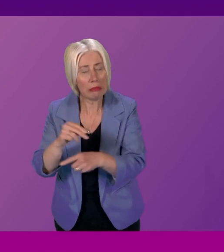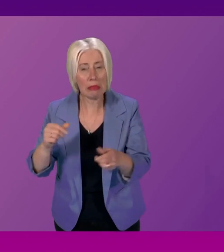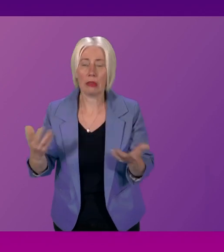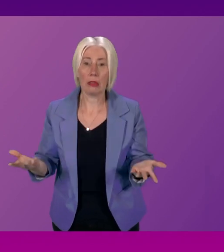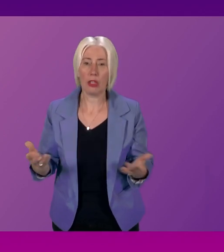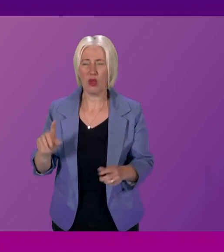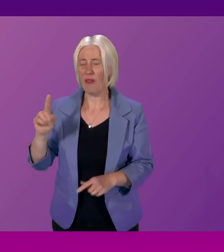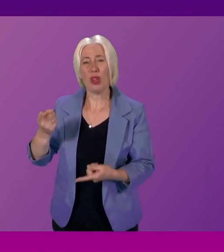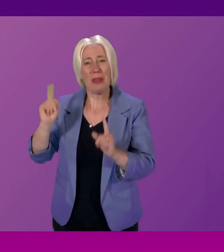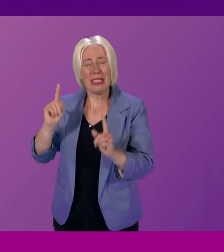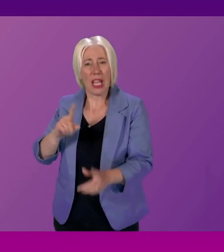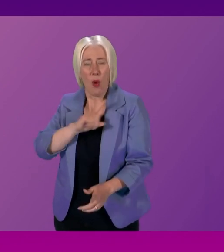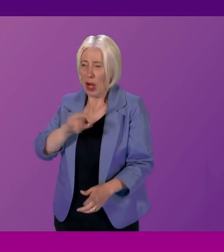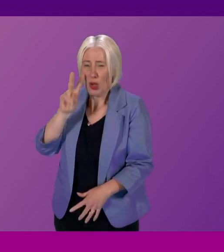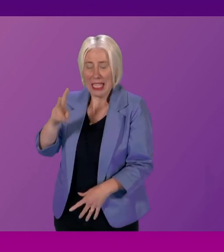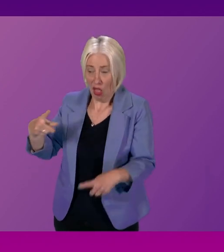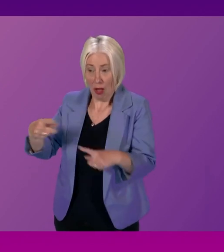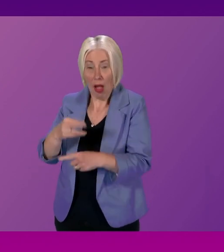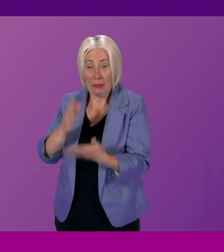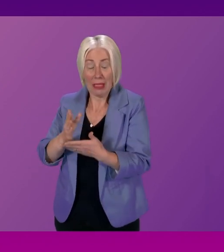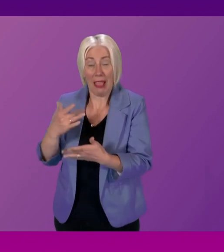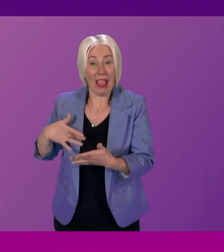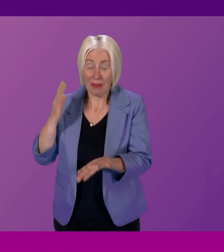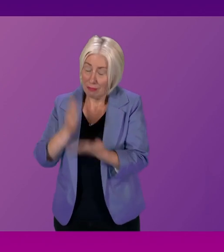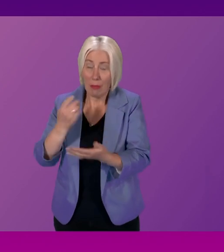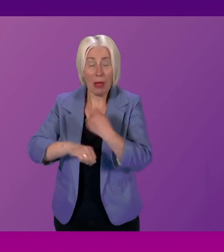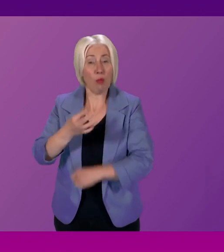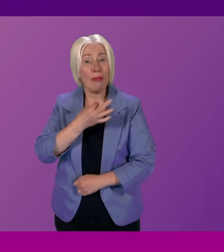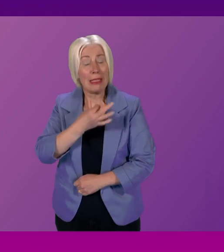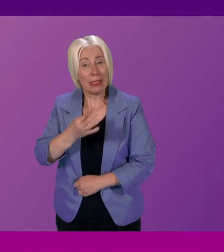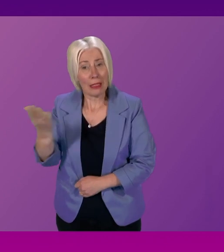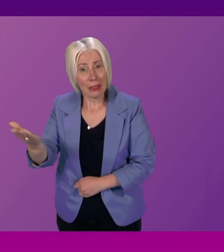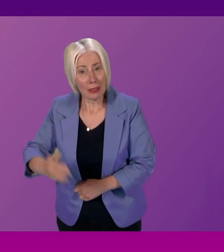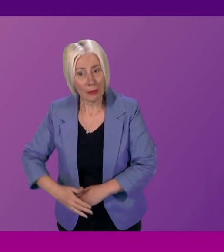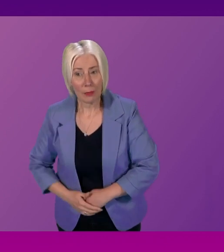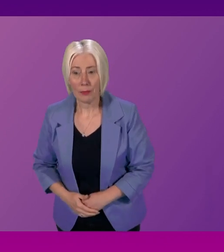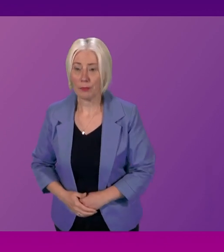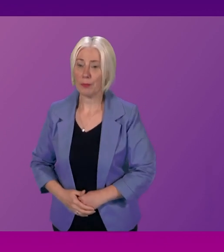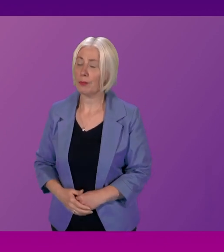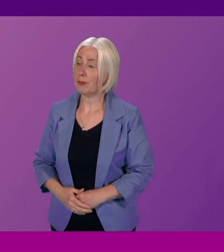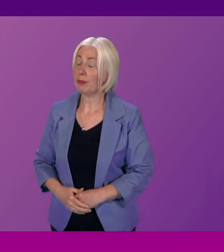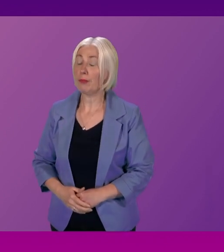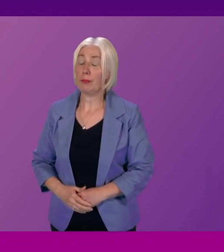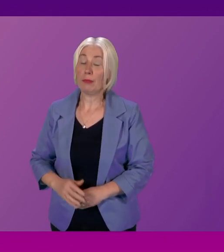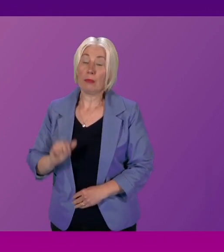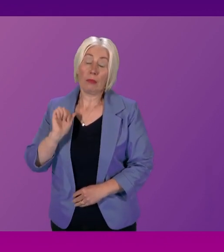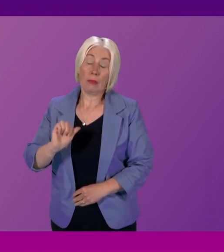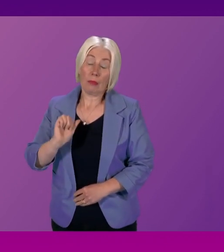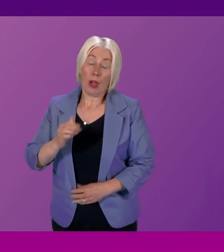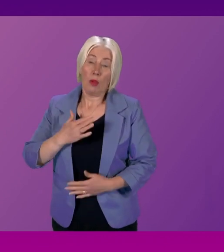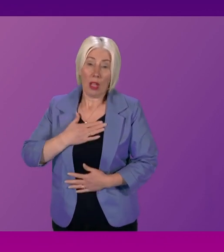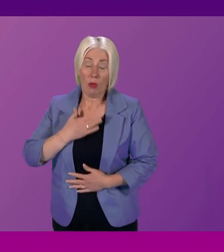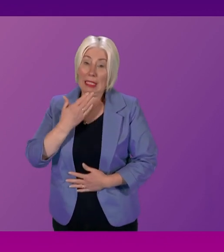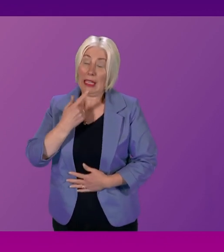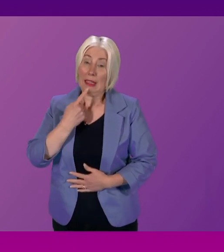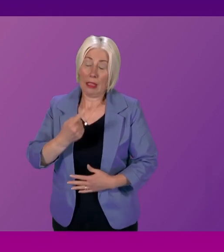why can't you see that these cuts are putting lives at risk? First Minister. Can I say to Anna Sarwar that first and foremost, let me pay tribute